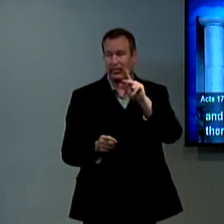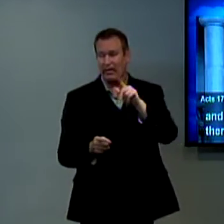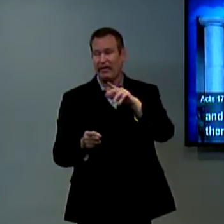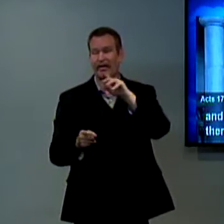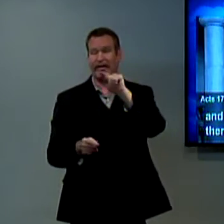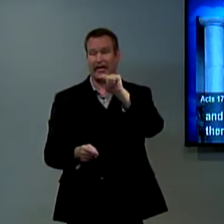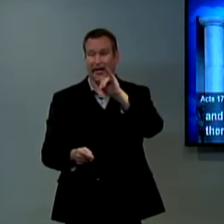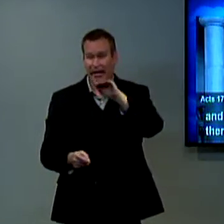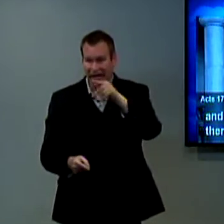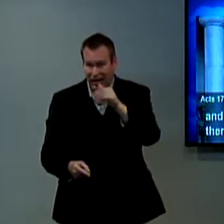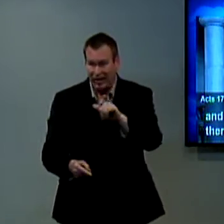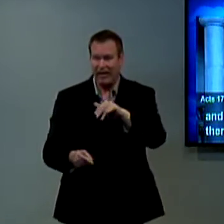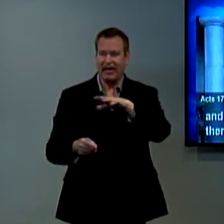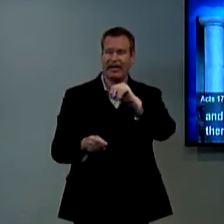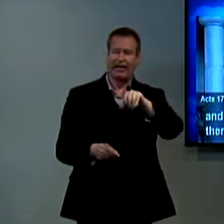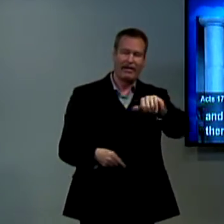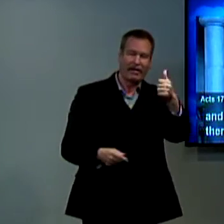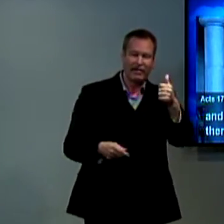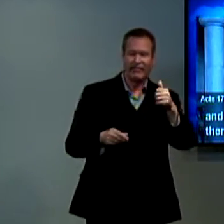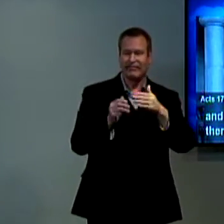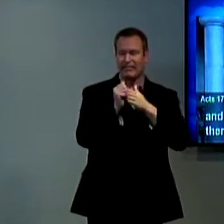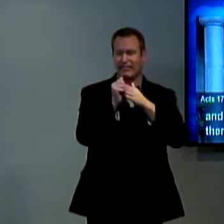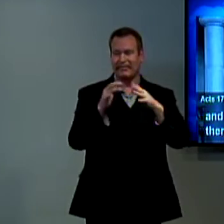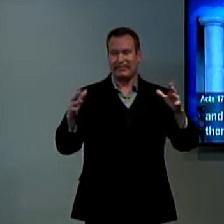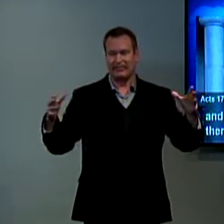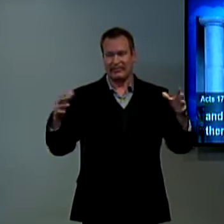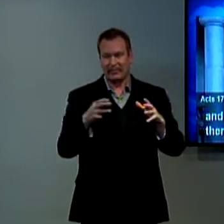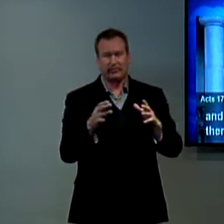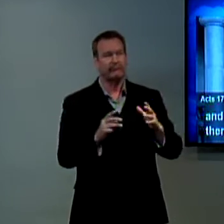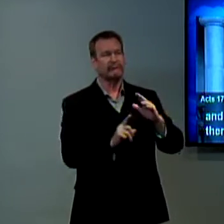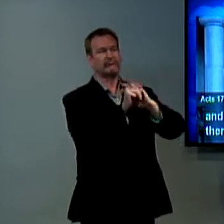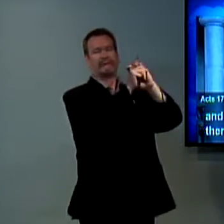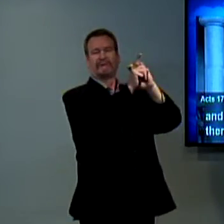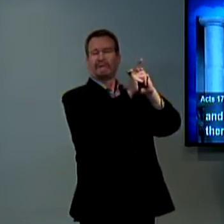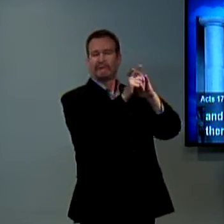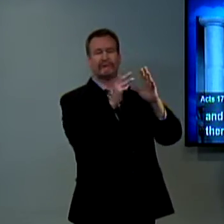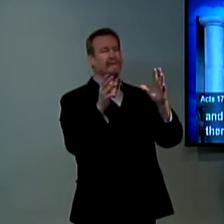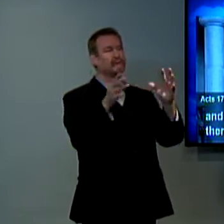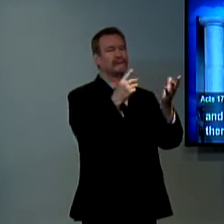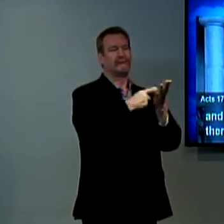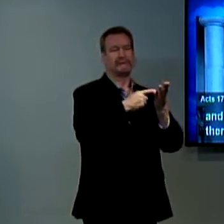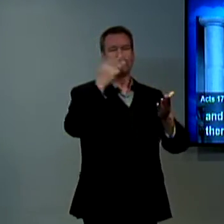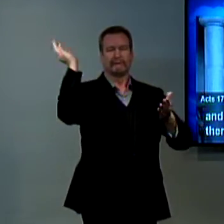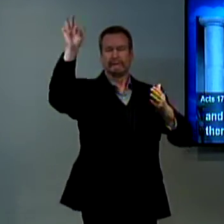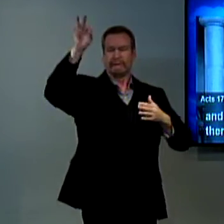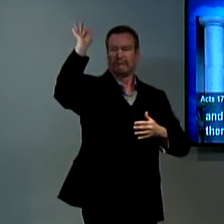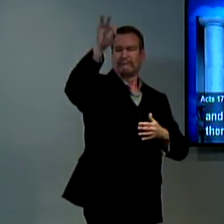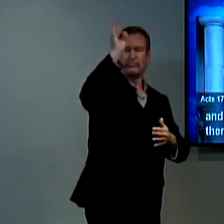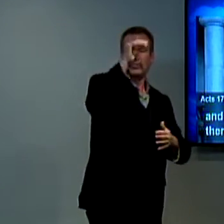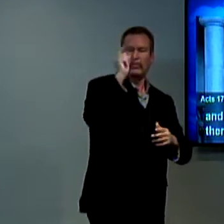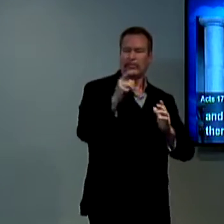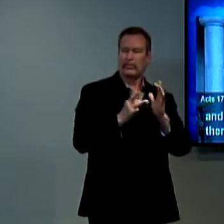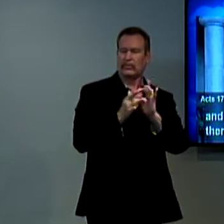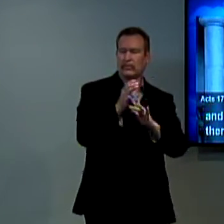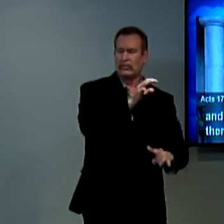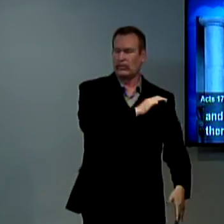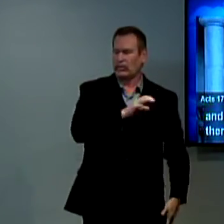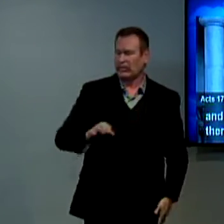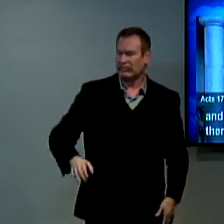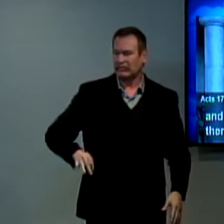you know Paul and Timothy and Silas they had all come and the leaders were there and then they would preach they